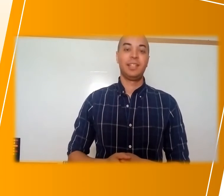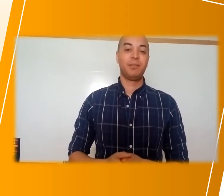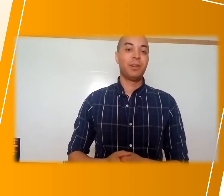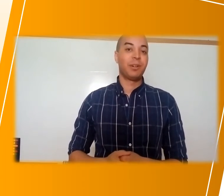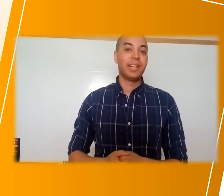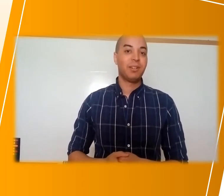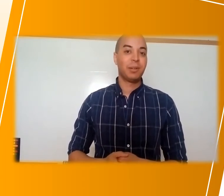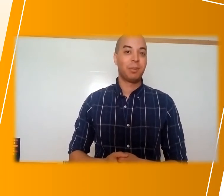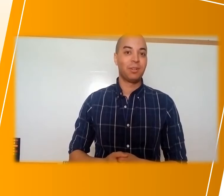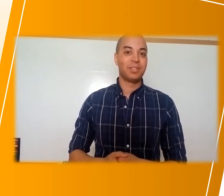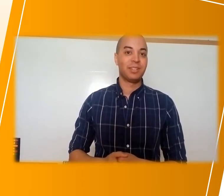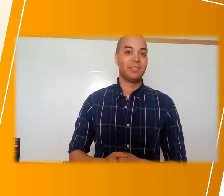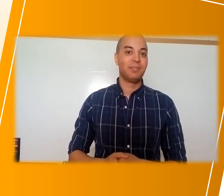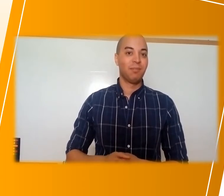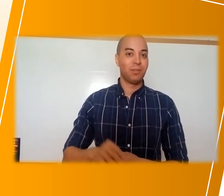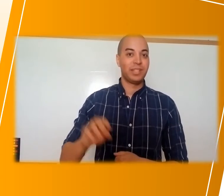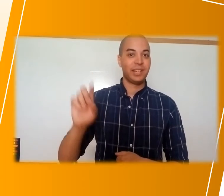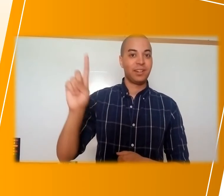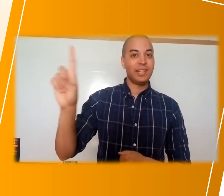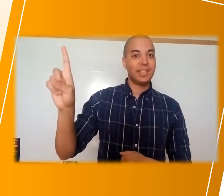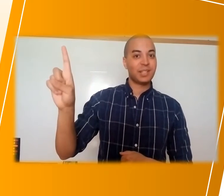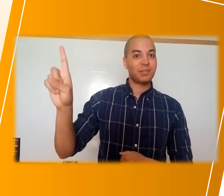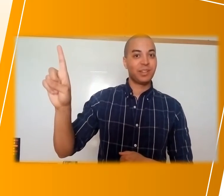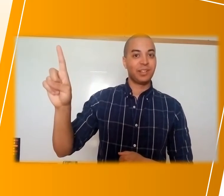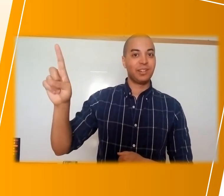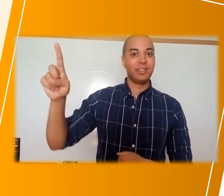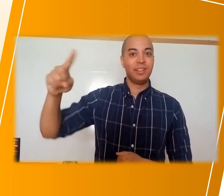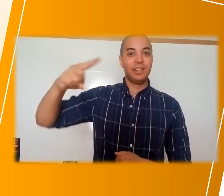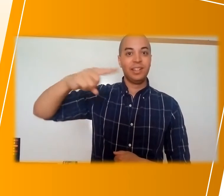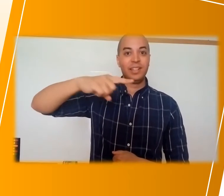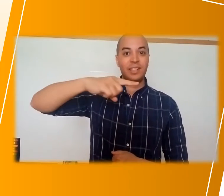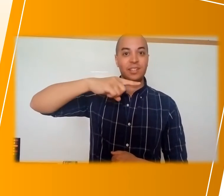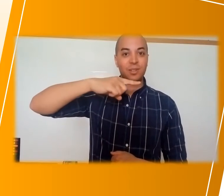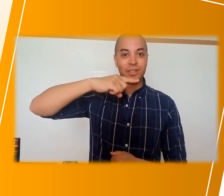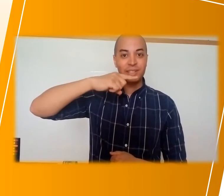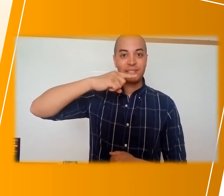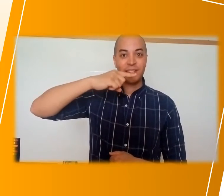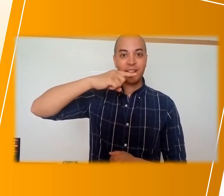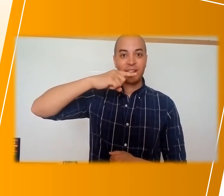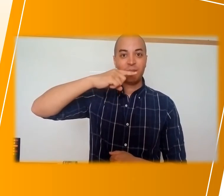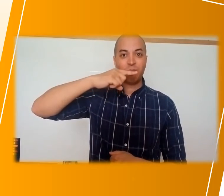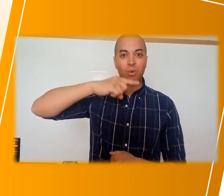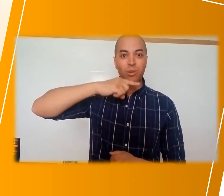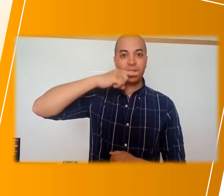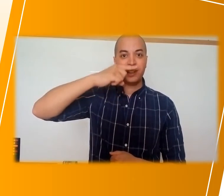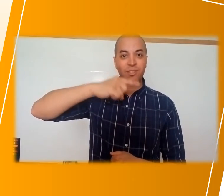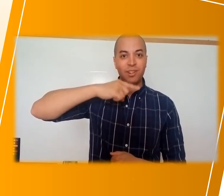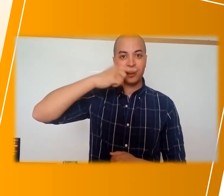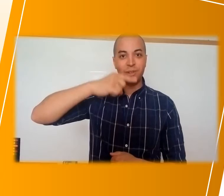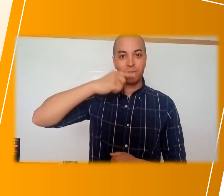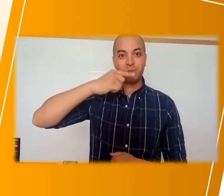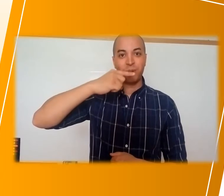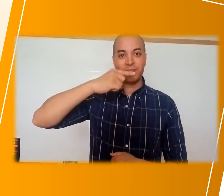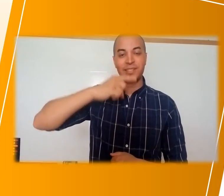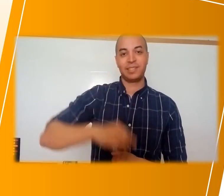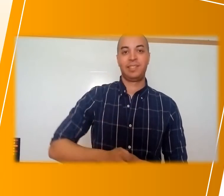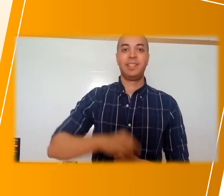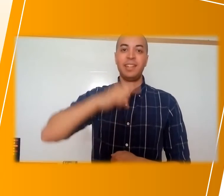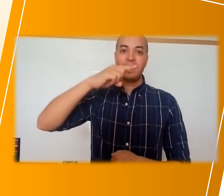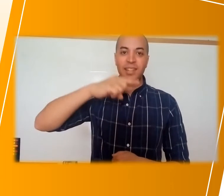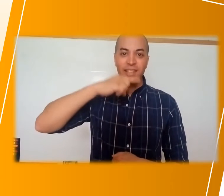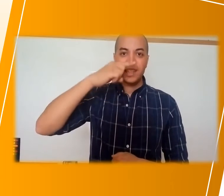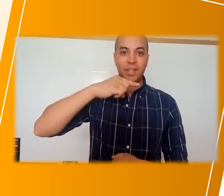If we are a hearing person, we'll take our index finger, turn it to the side and roll it under our nose twice.